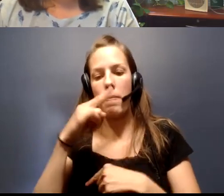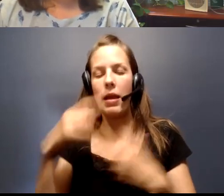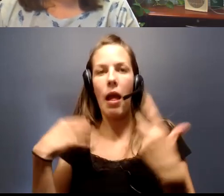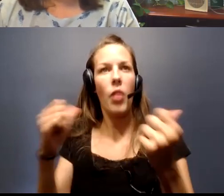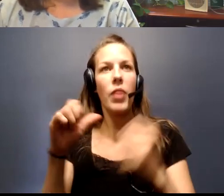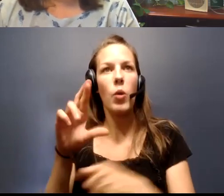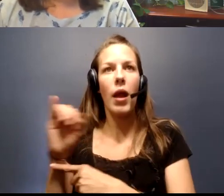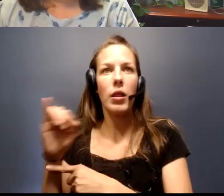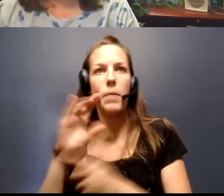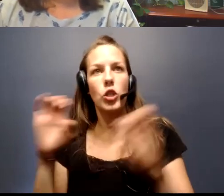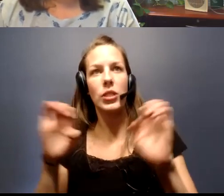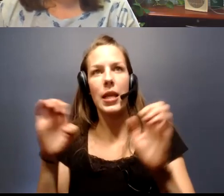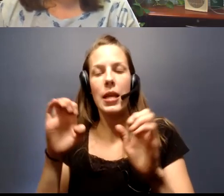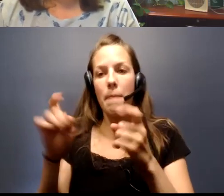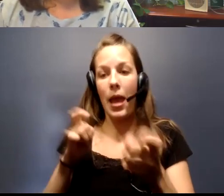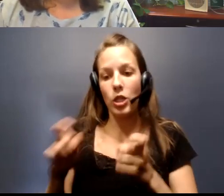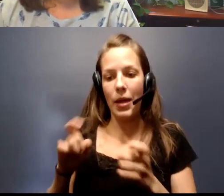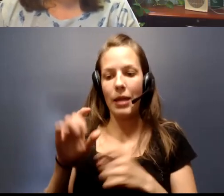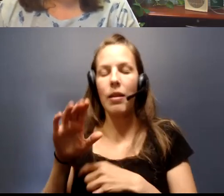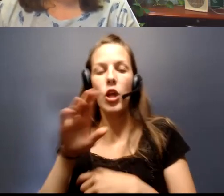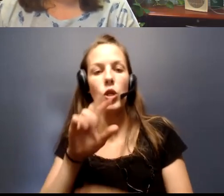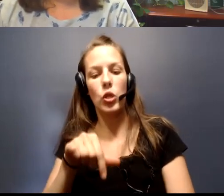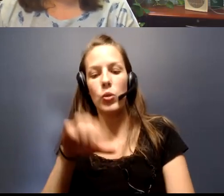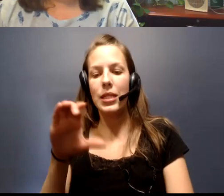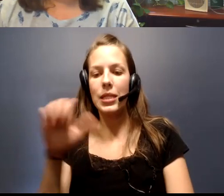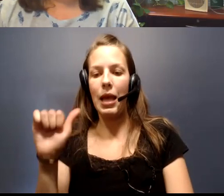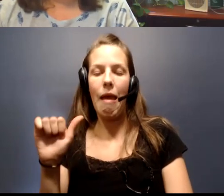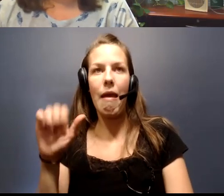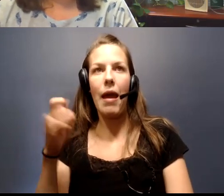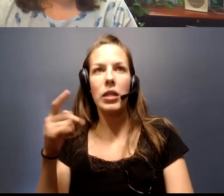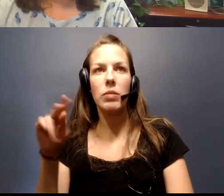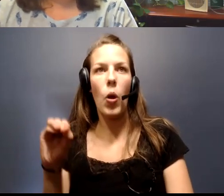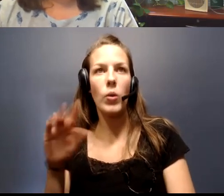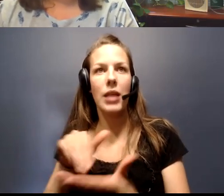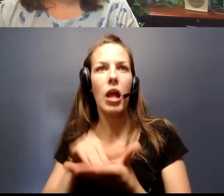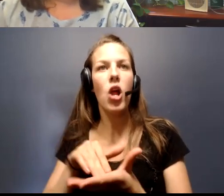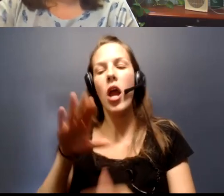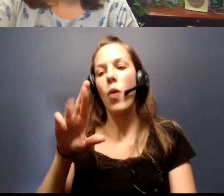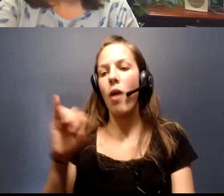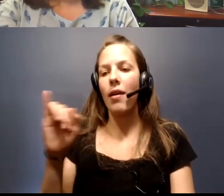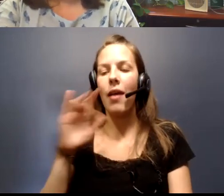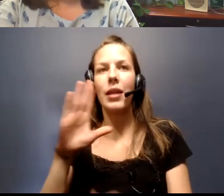Agency, the QCCA Expo Center, and the Rock Island County Health Department.